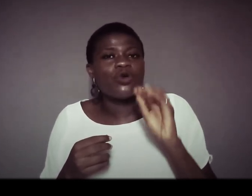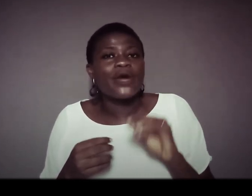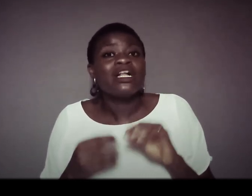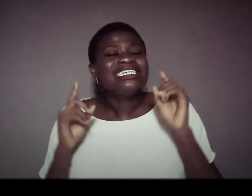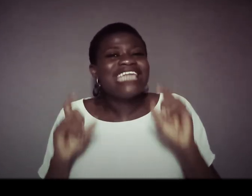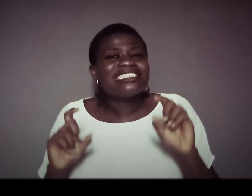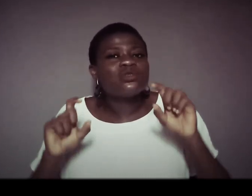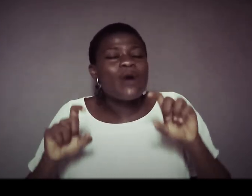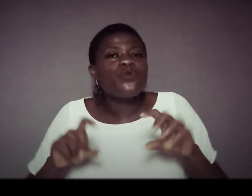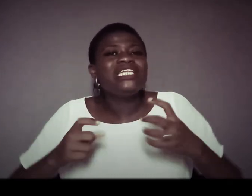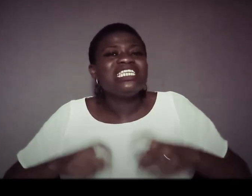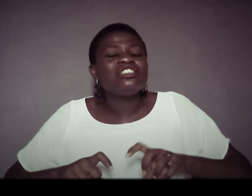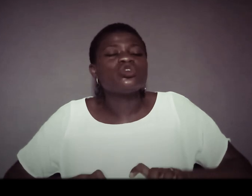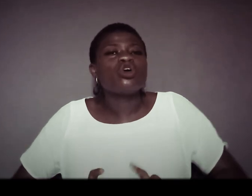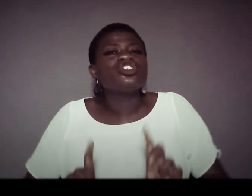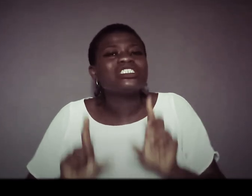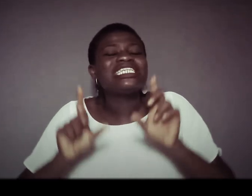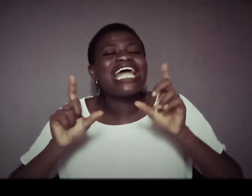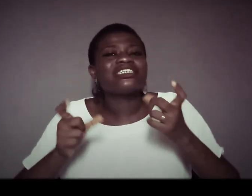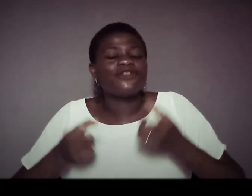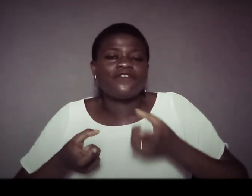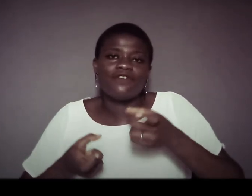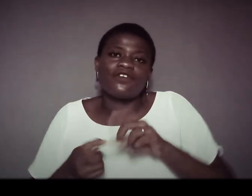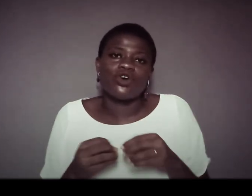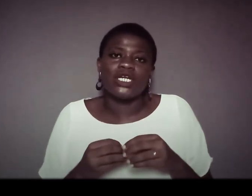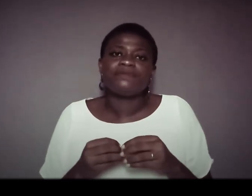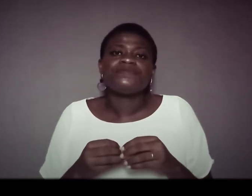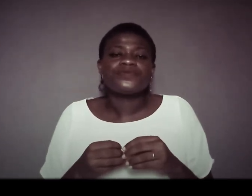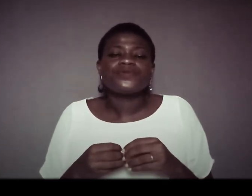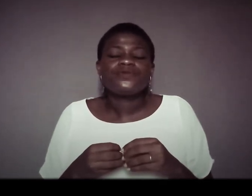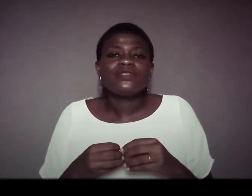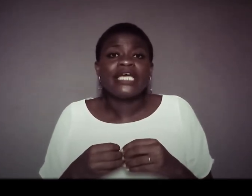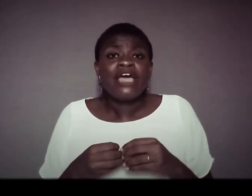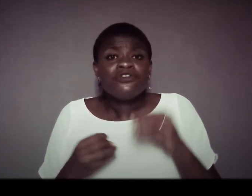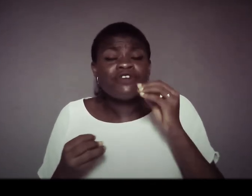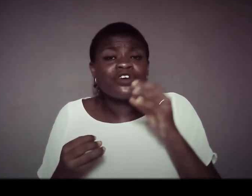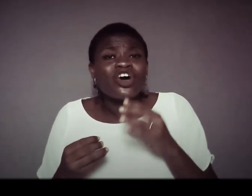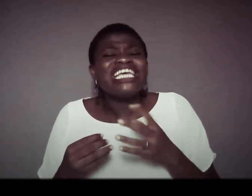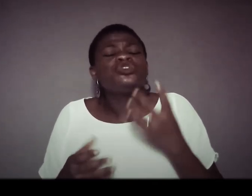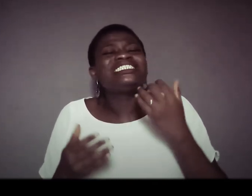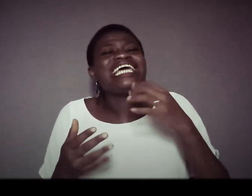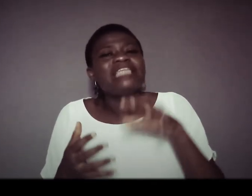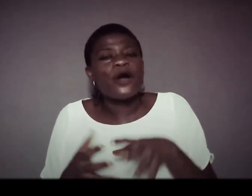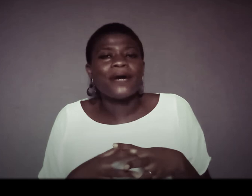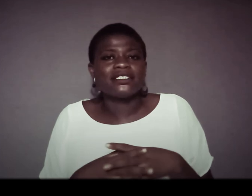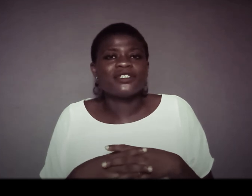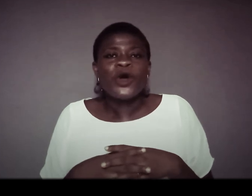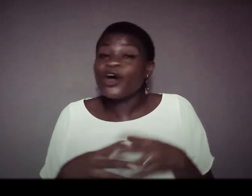go well that's why we need to consciously ask for the favor of god favor of god he should send help us okay